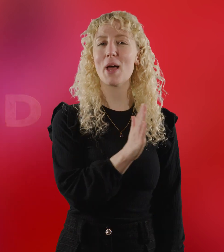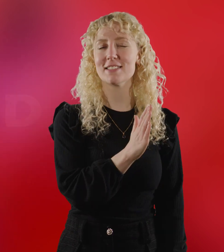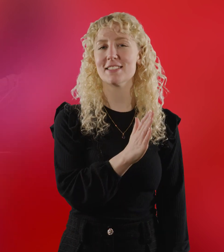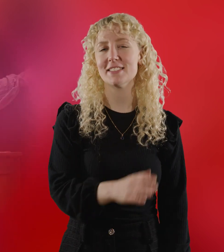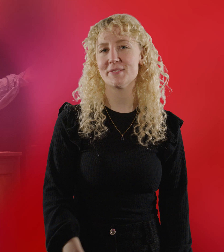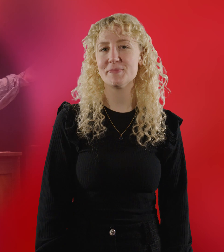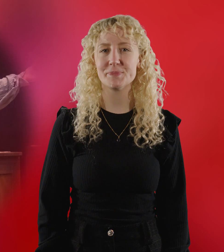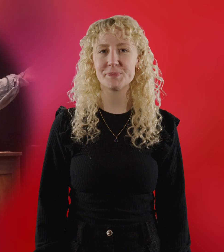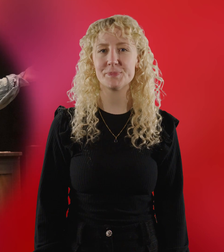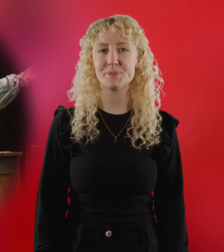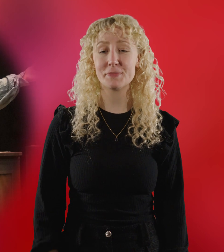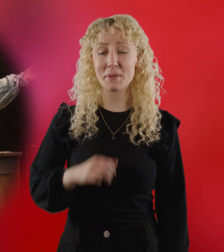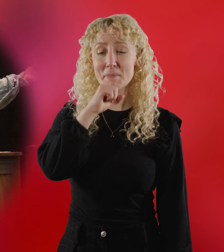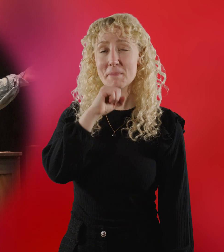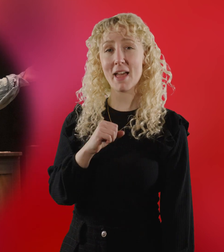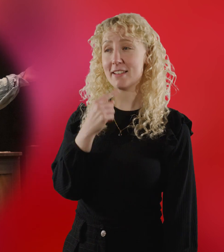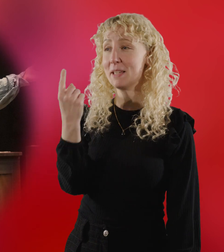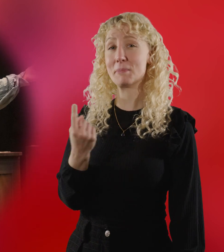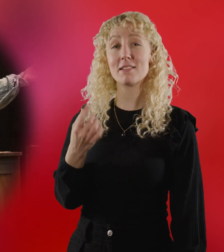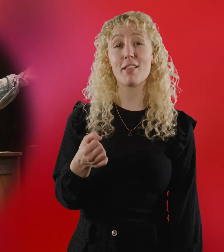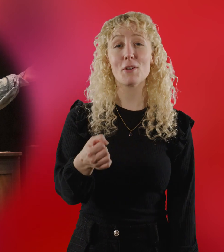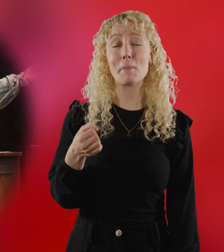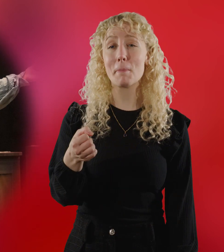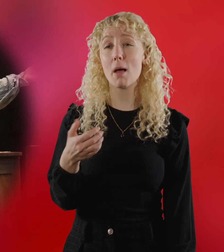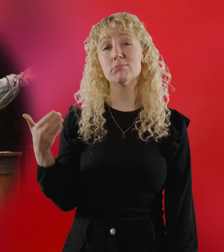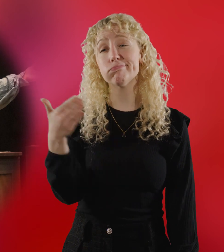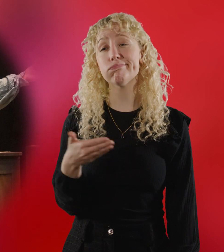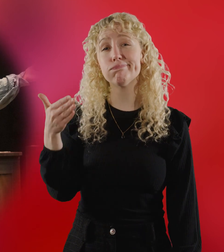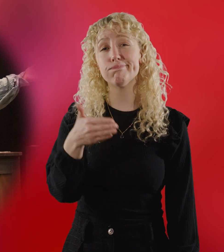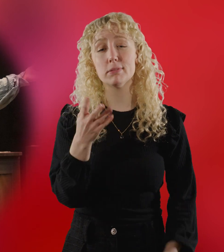A pub regular tells us about the original play by Thomas Hayward.